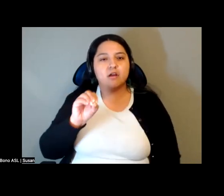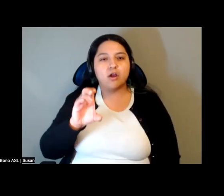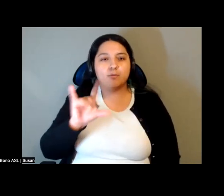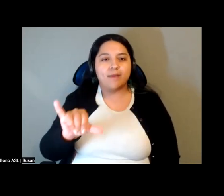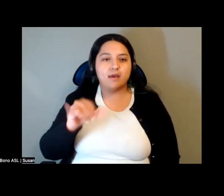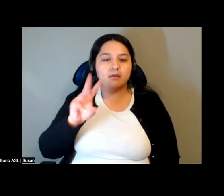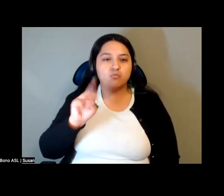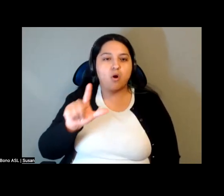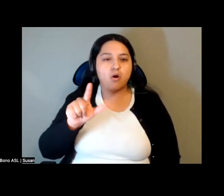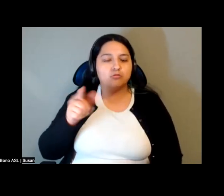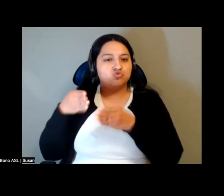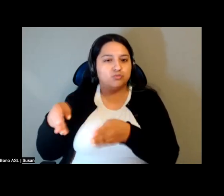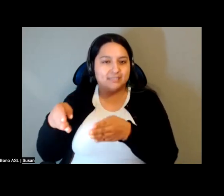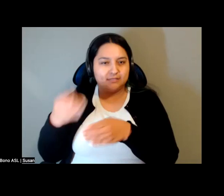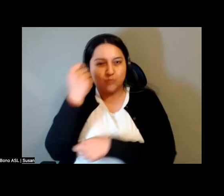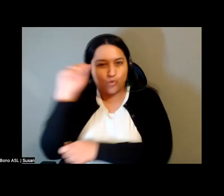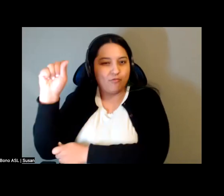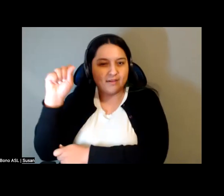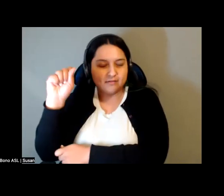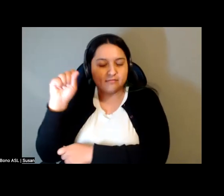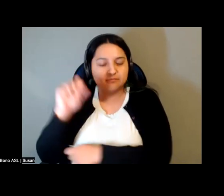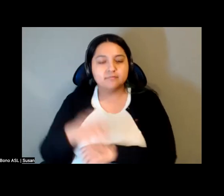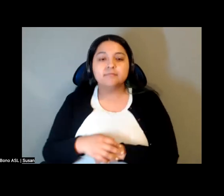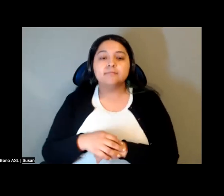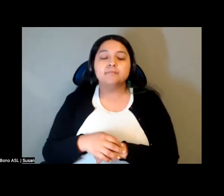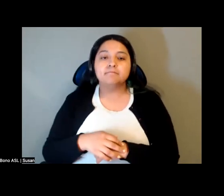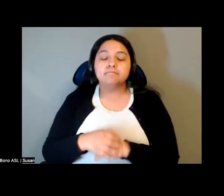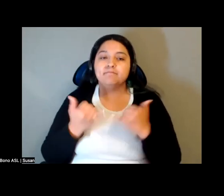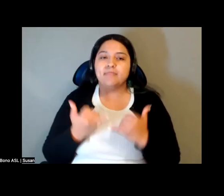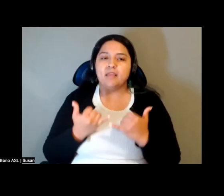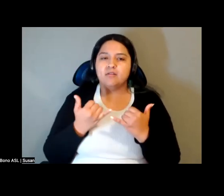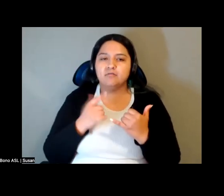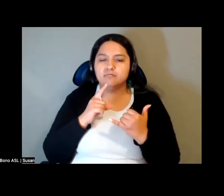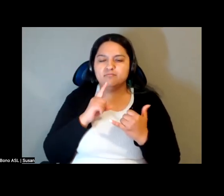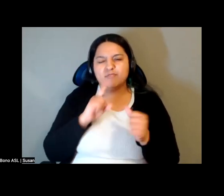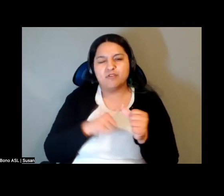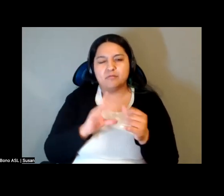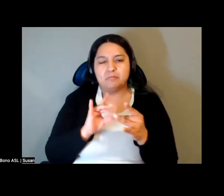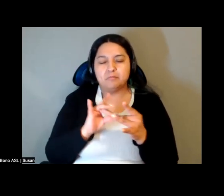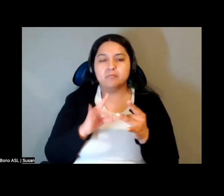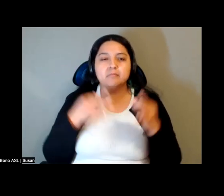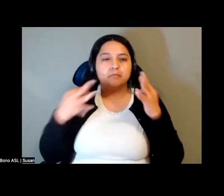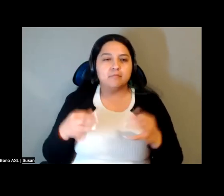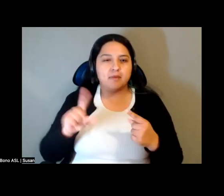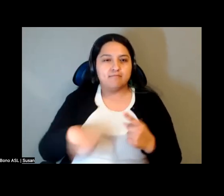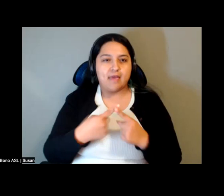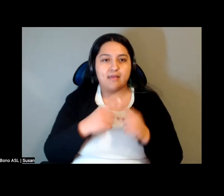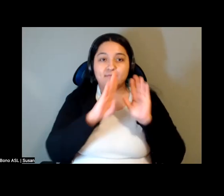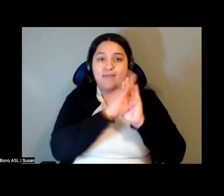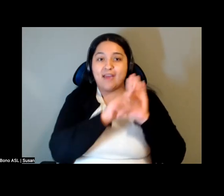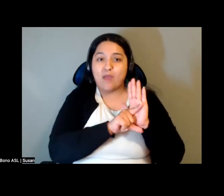to mention before we leave, the background graphic or the background picture that you're looking at